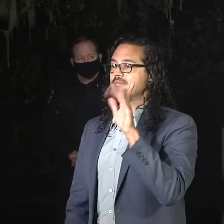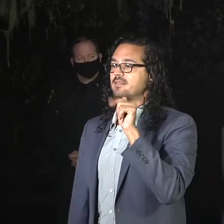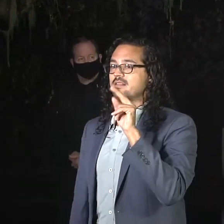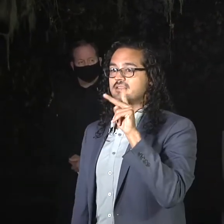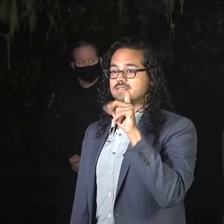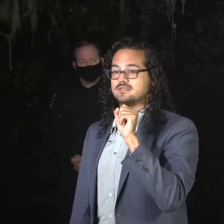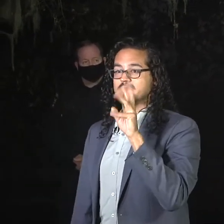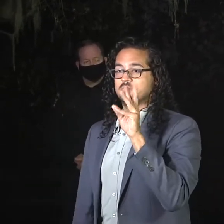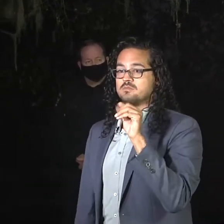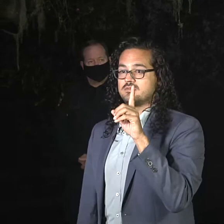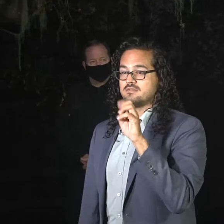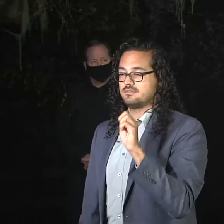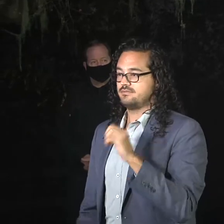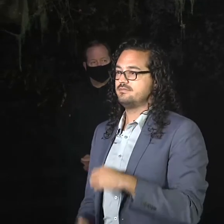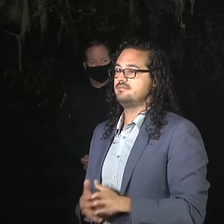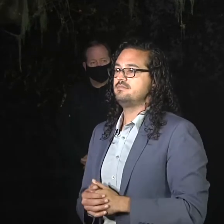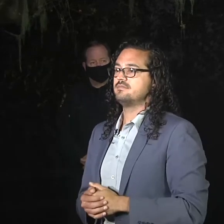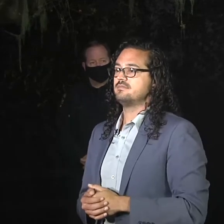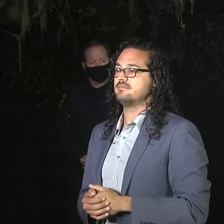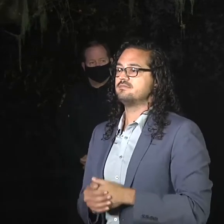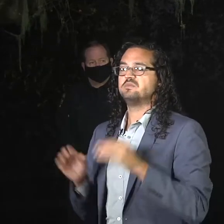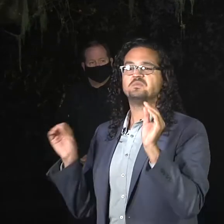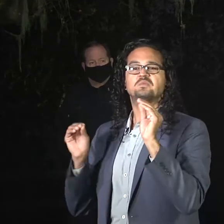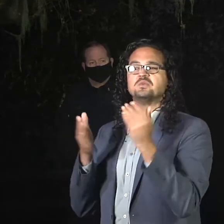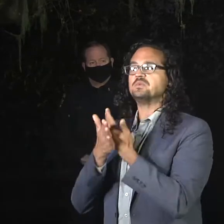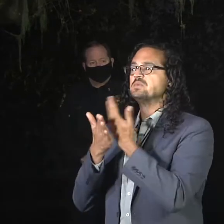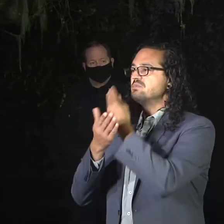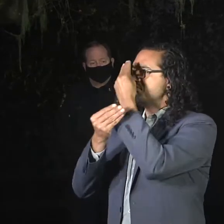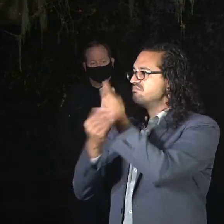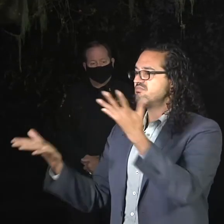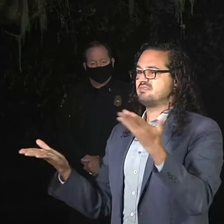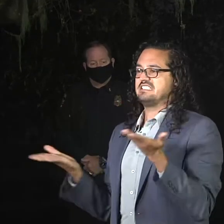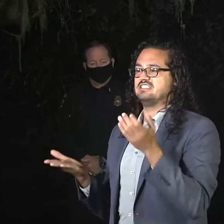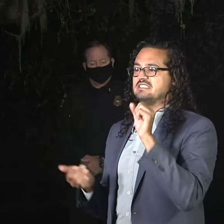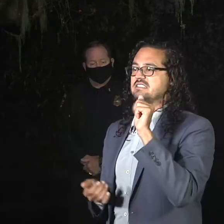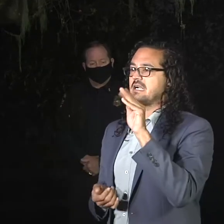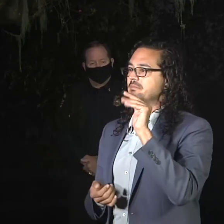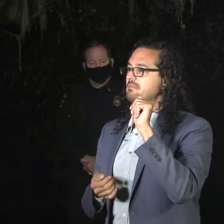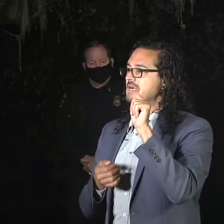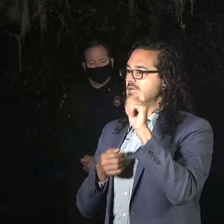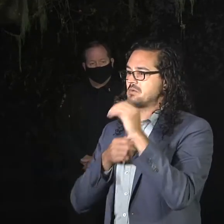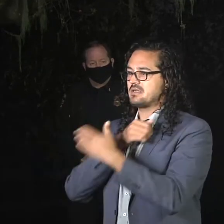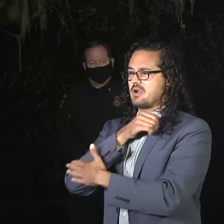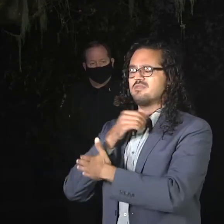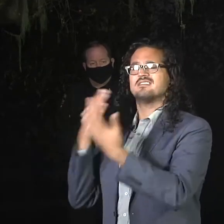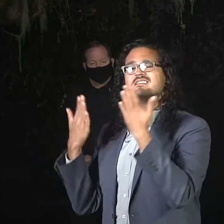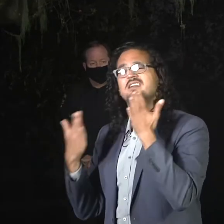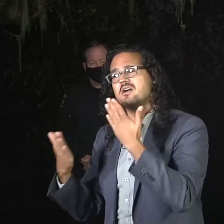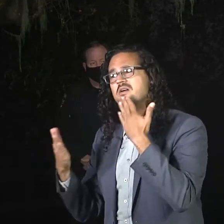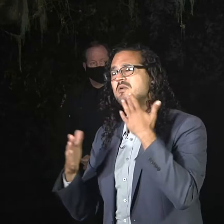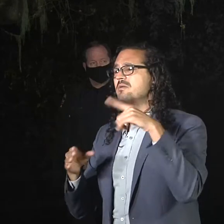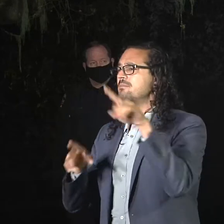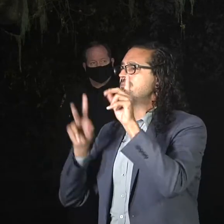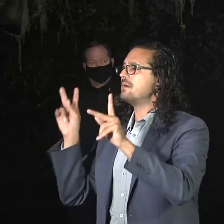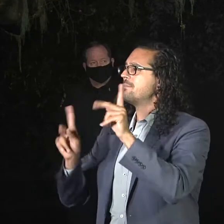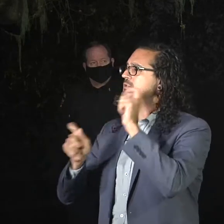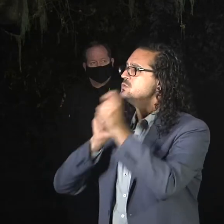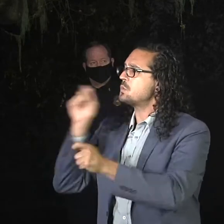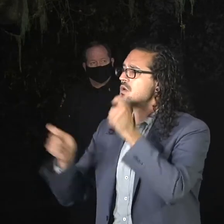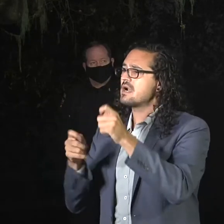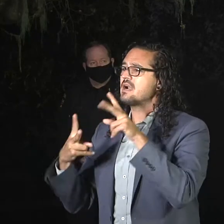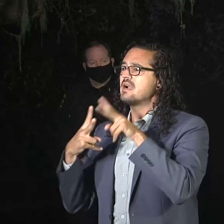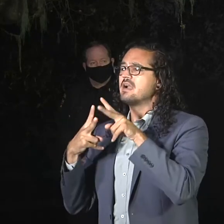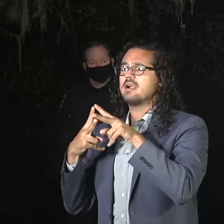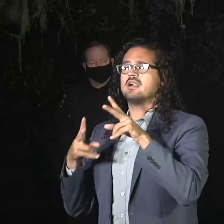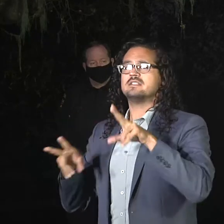Good morning. No changes for San Mateo County, but we do want to say thank you to everybody who donated the diapers, baby formula and school supplies at the San